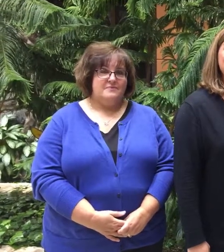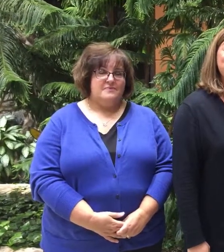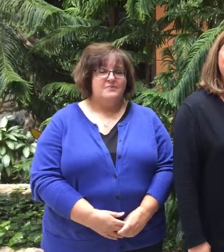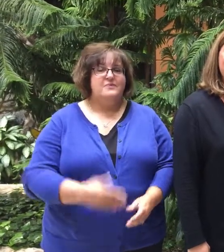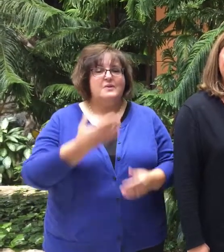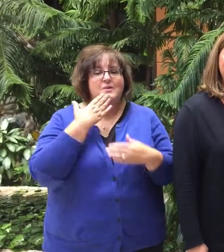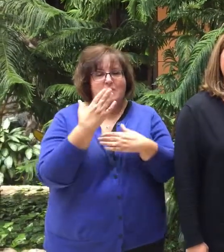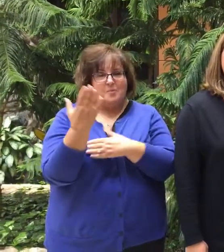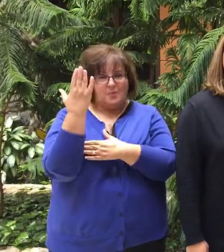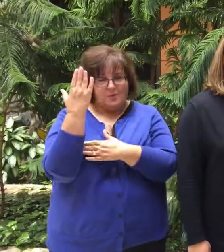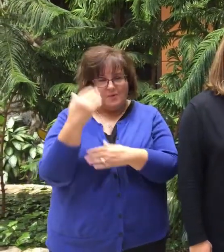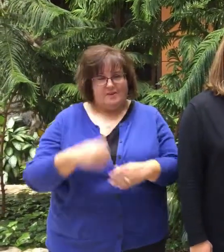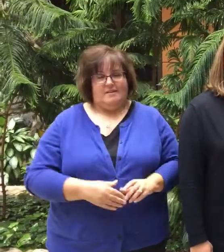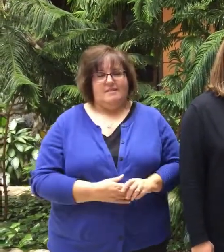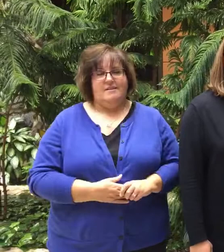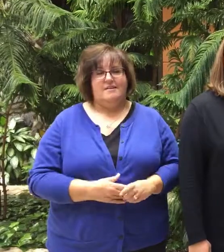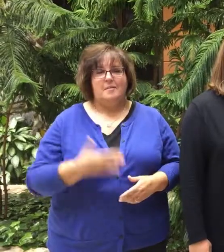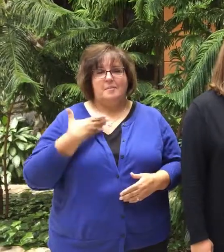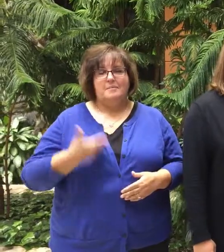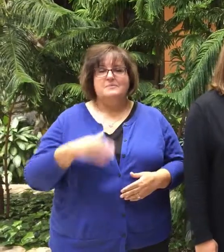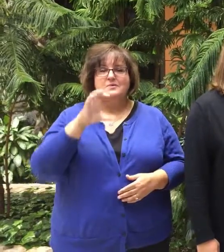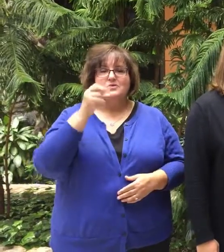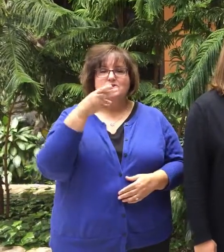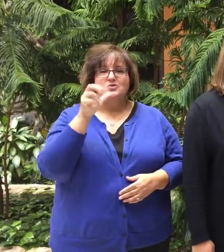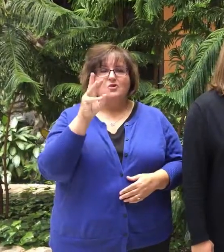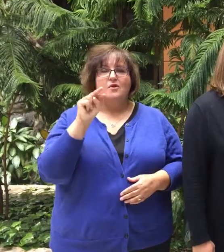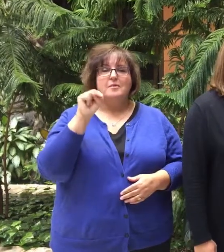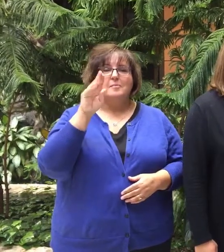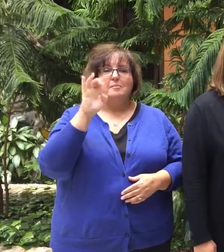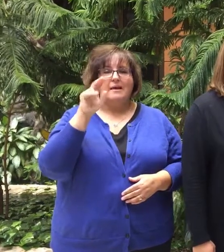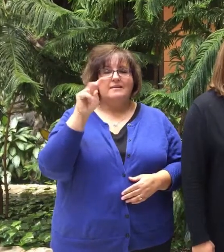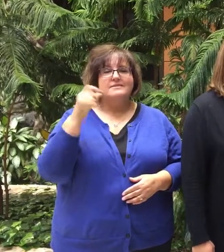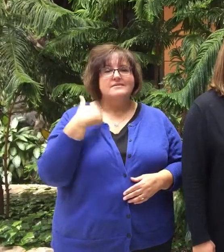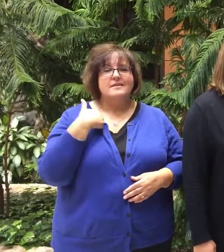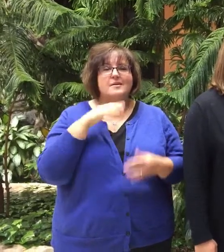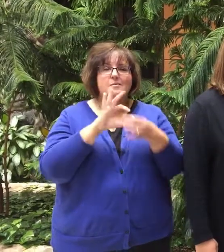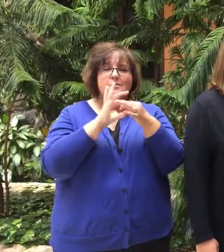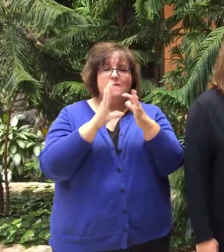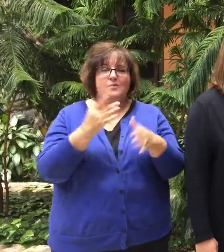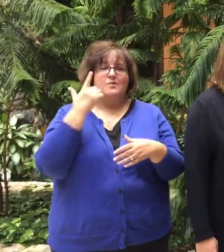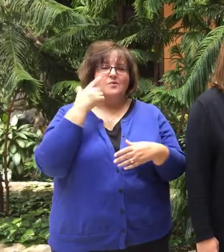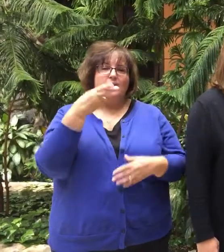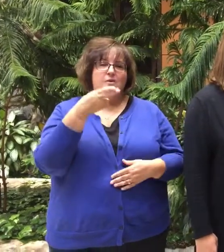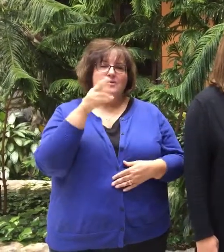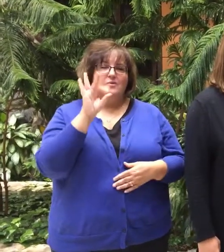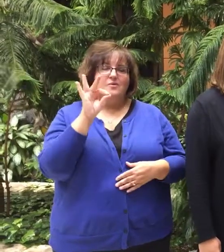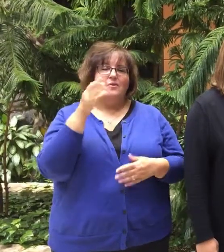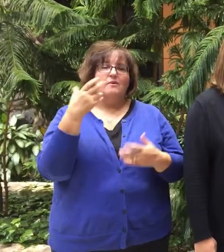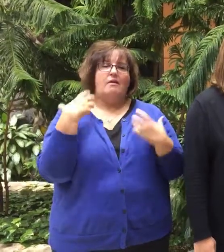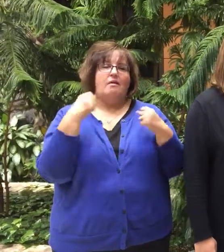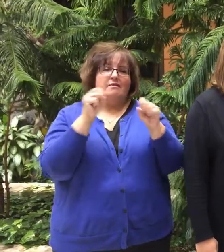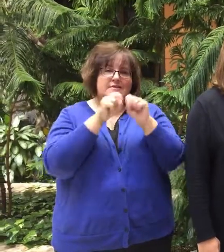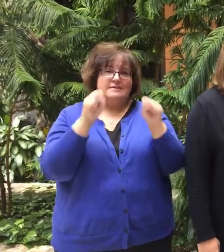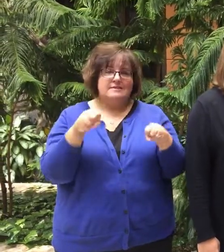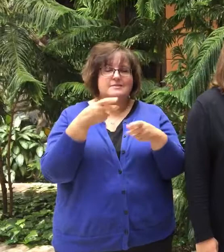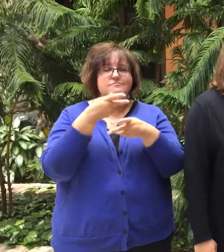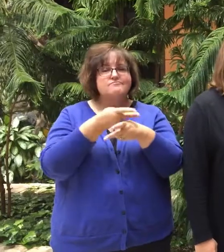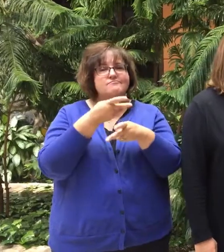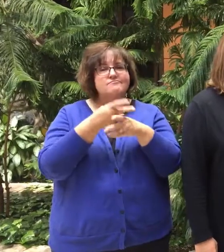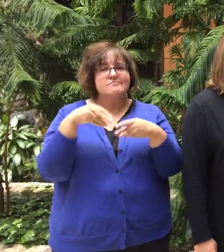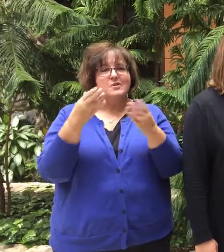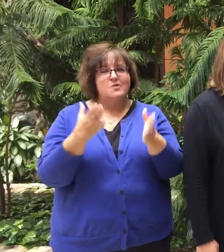Good morning. I'm Shawn Bennis. I am the coordinator of Henry Ford Health Systems Caregiver Program